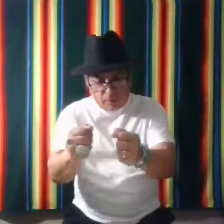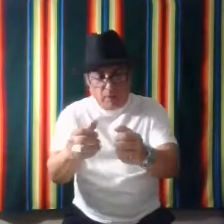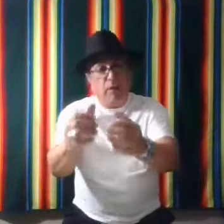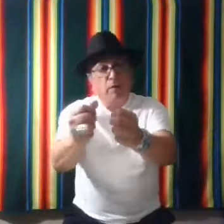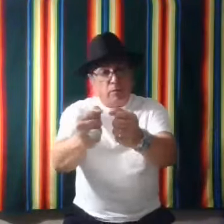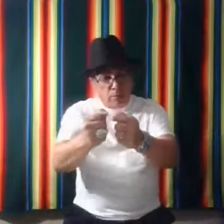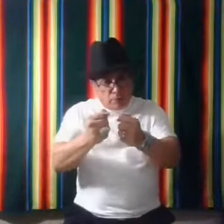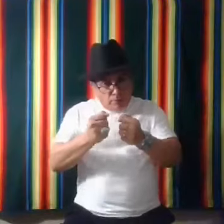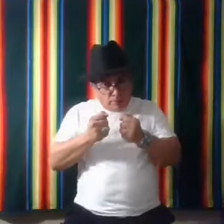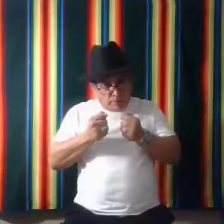Pull.